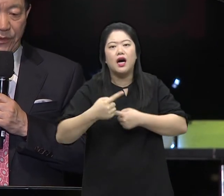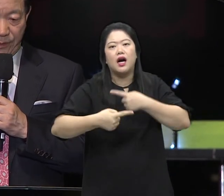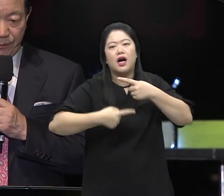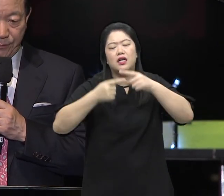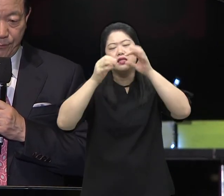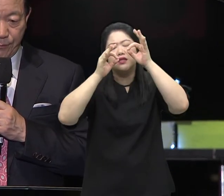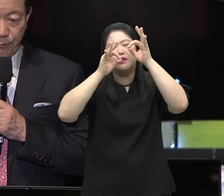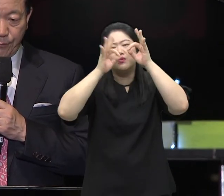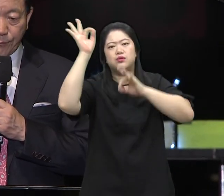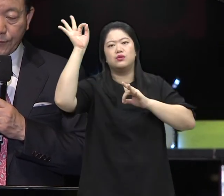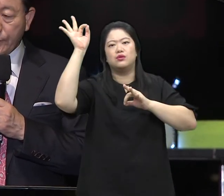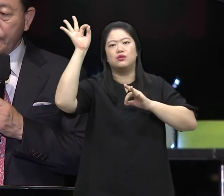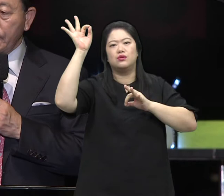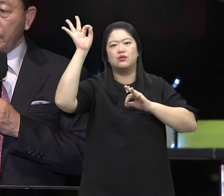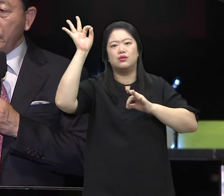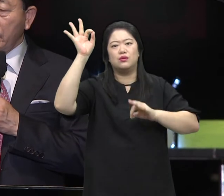That I said those kinds of words.